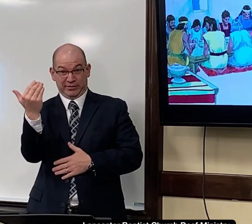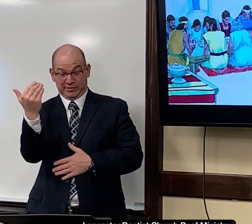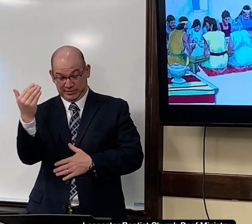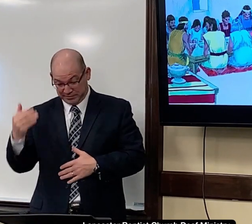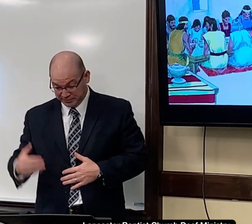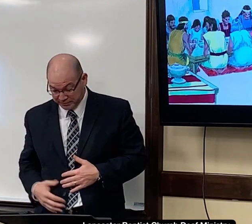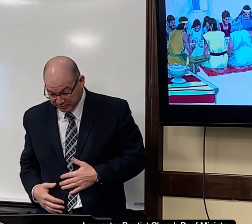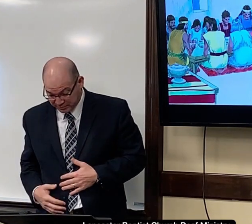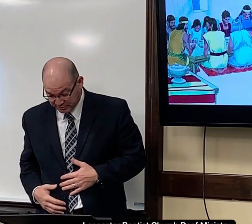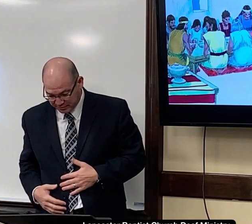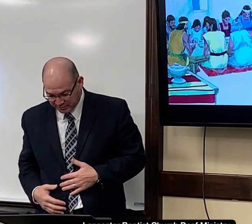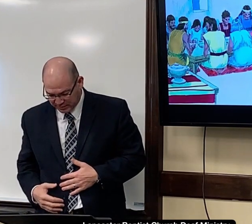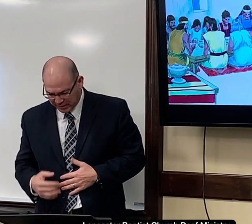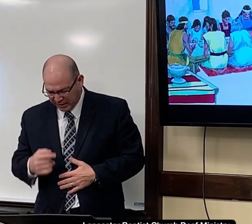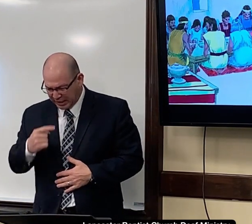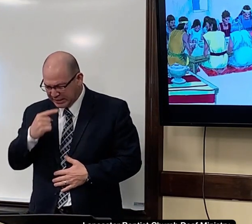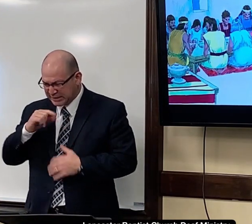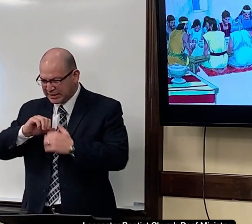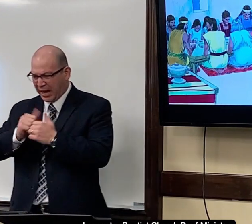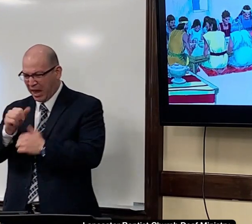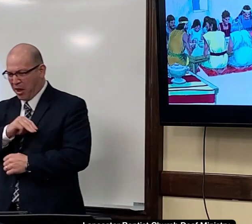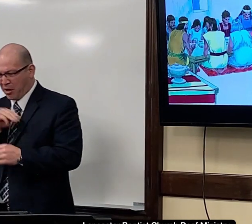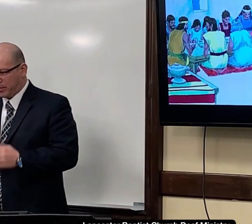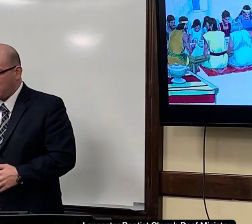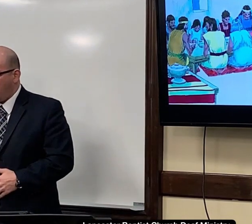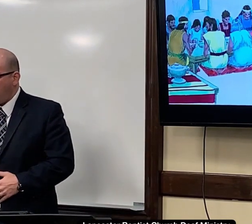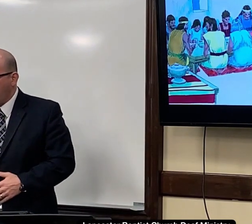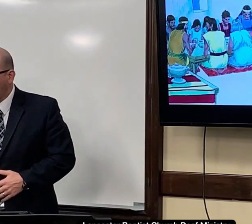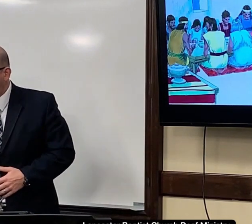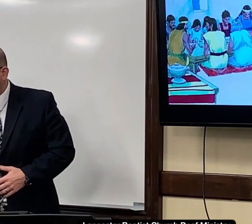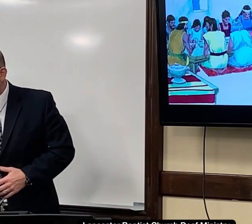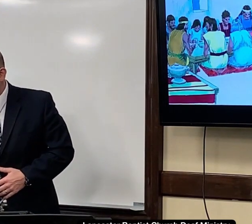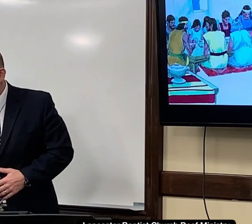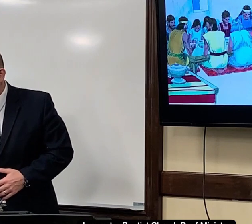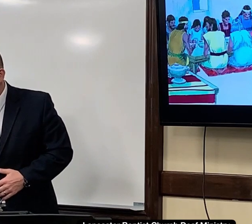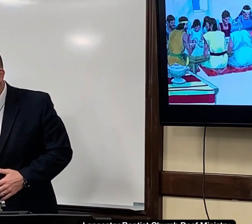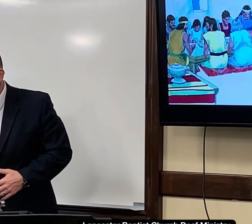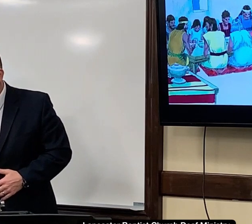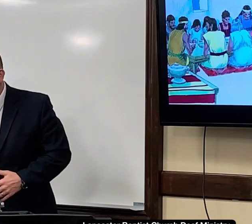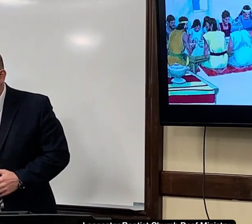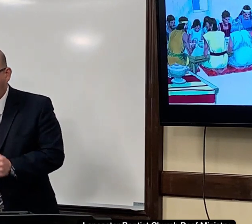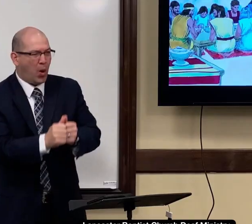Romans, chapter 10, verse 15. Missions. Why missions?